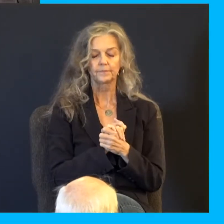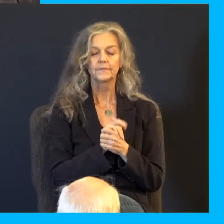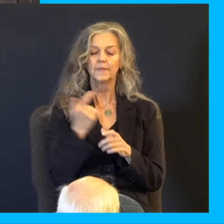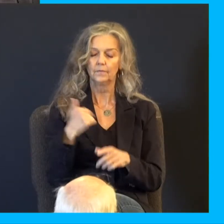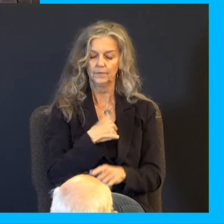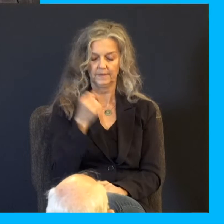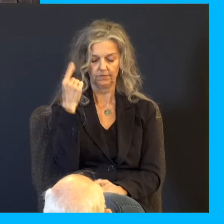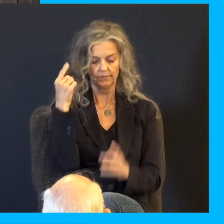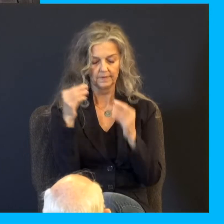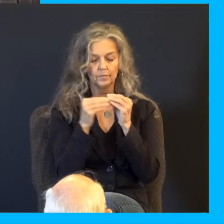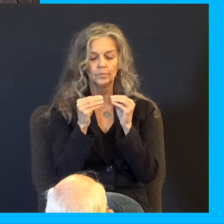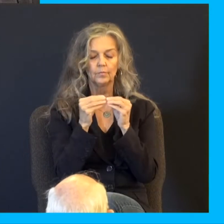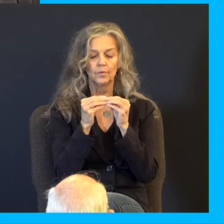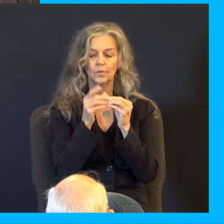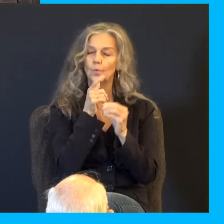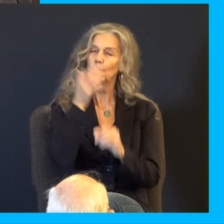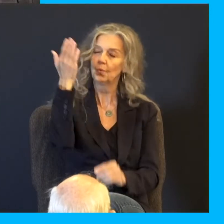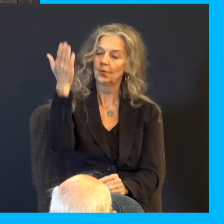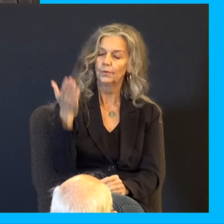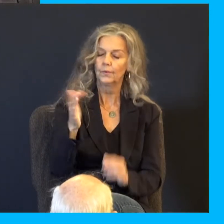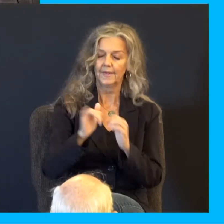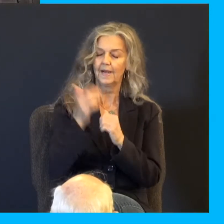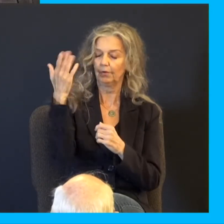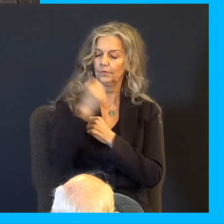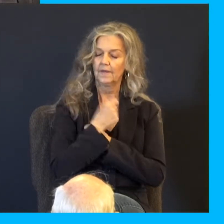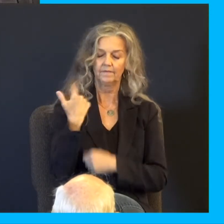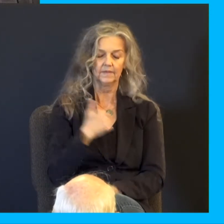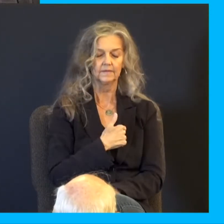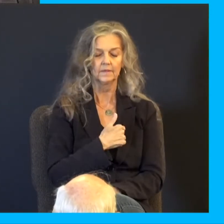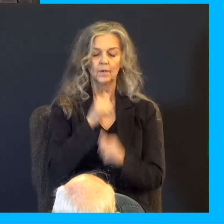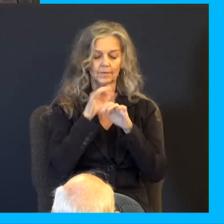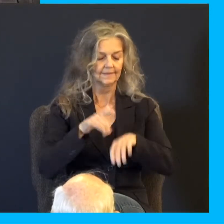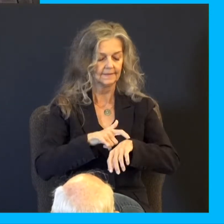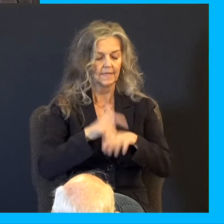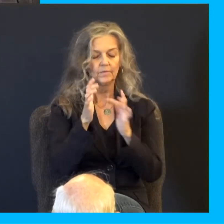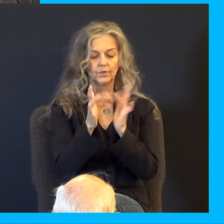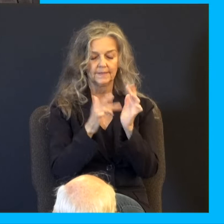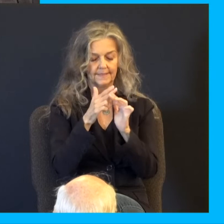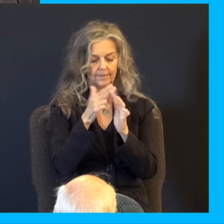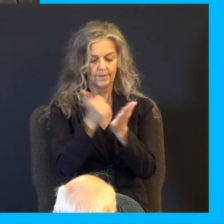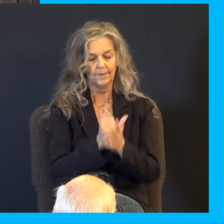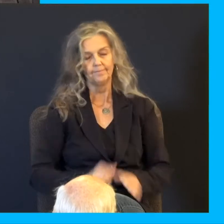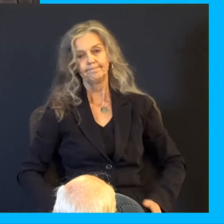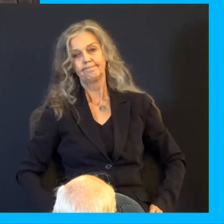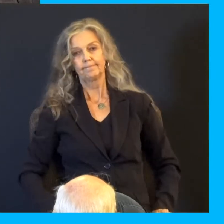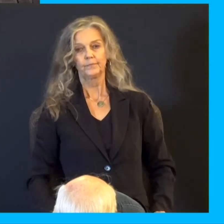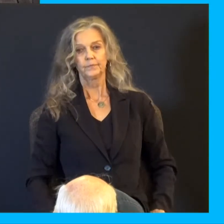you more, Lord, who you are and how you love us. Bless the time we pray in Jesus' name. Amen. Chapter 43,